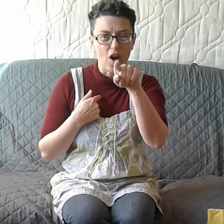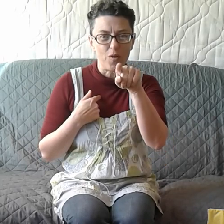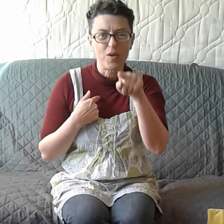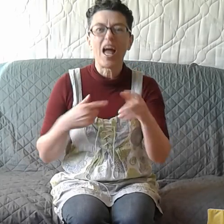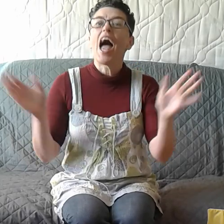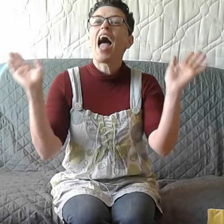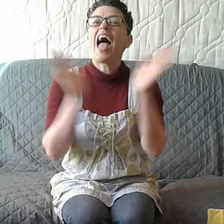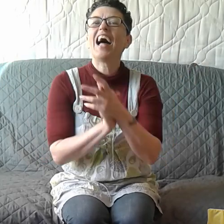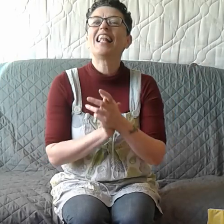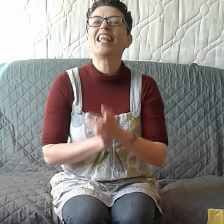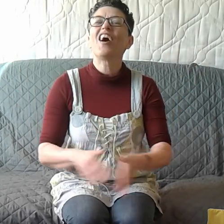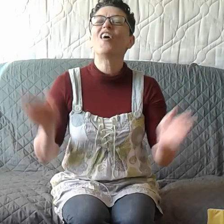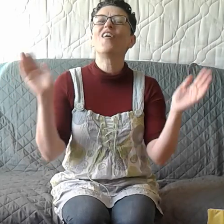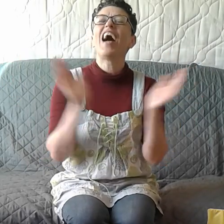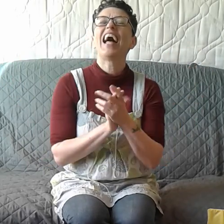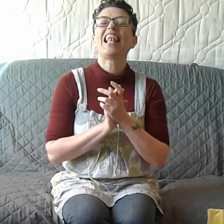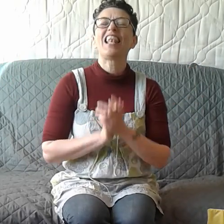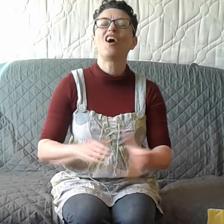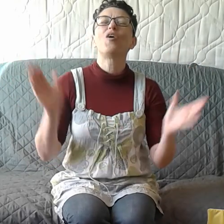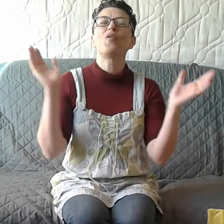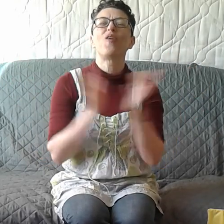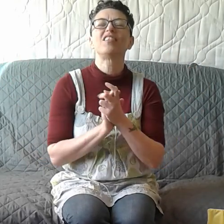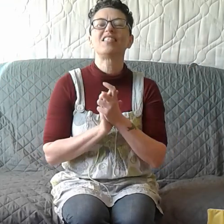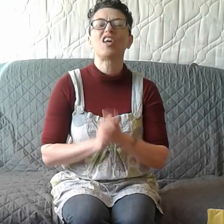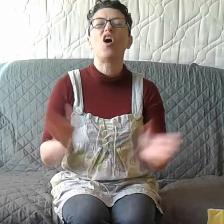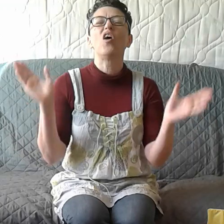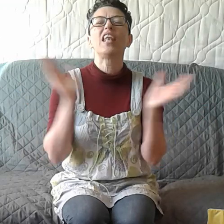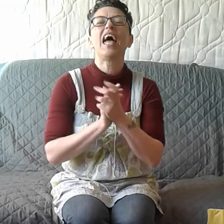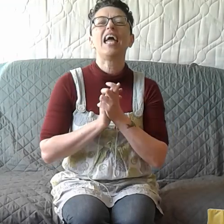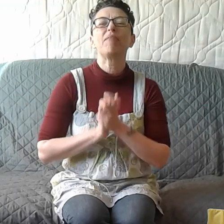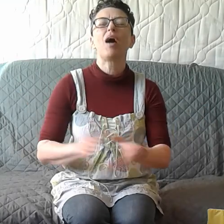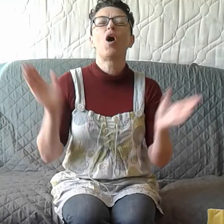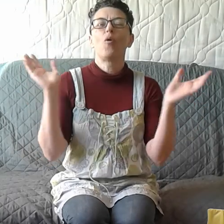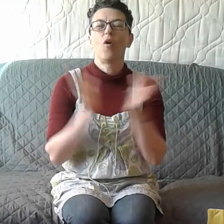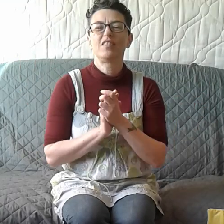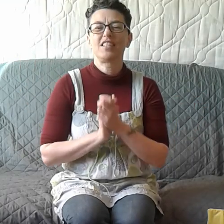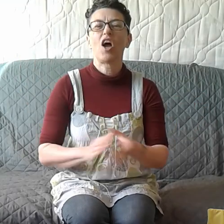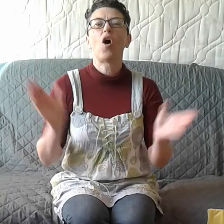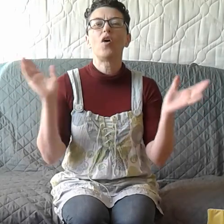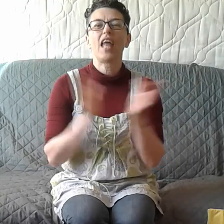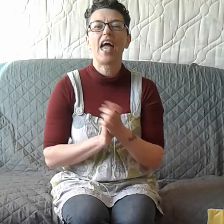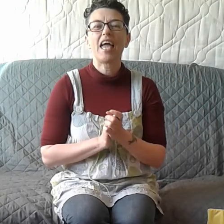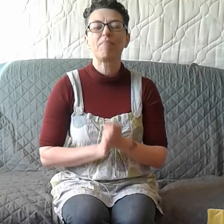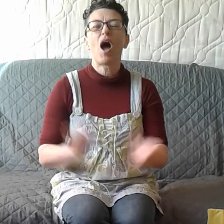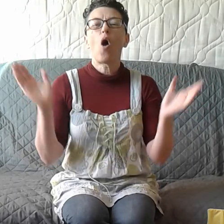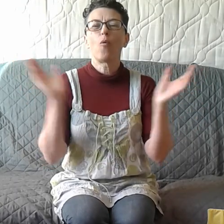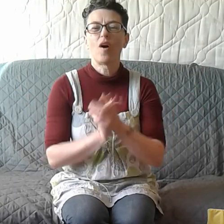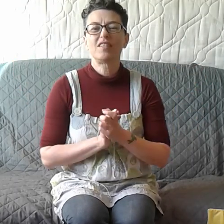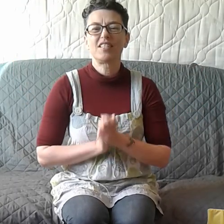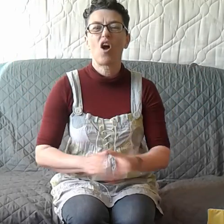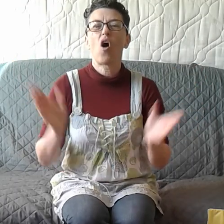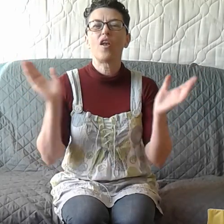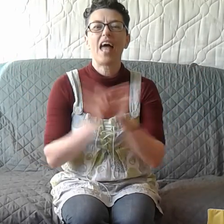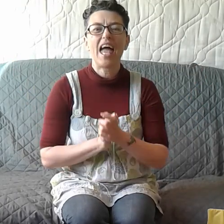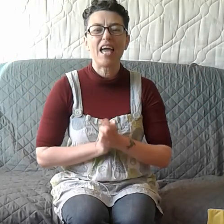go. Hello, hello, what's your name? What's your name? What's your name?